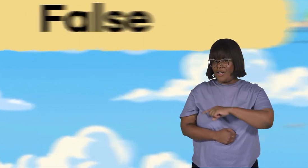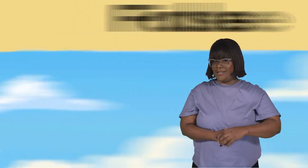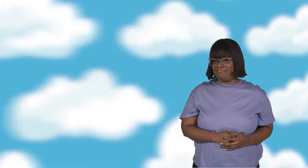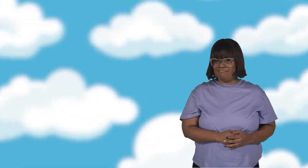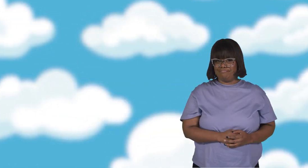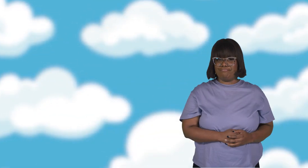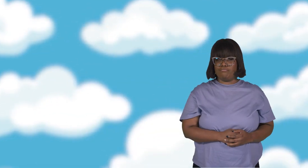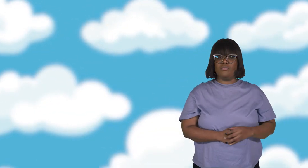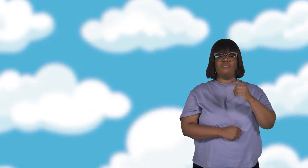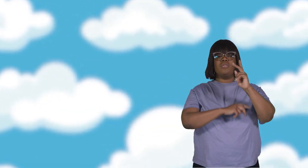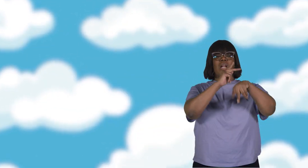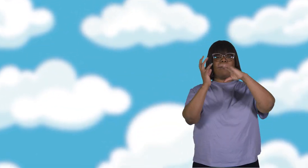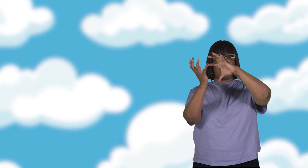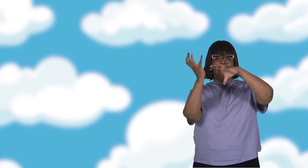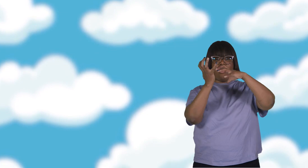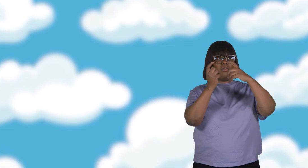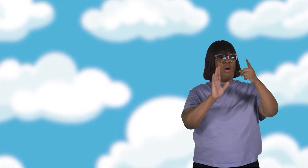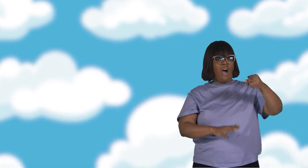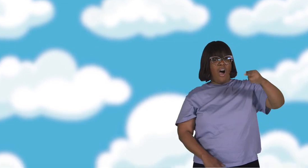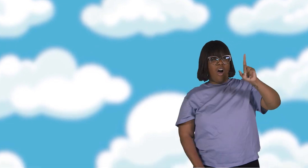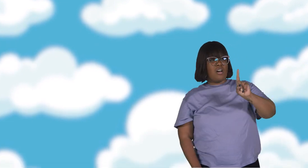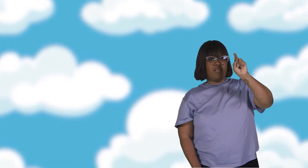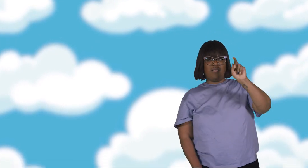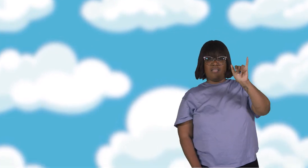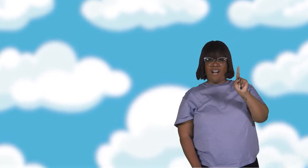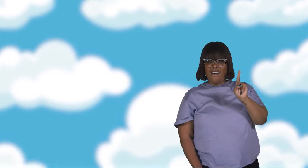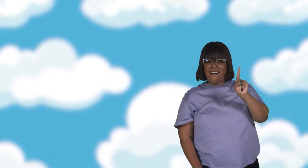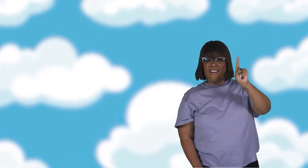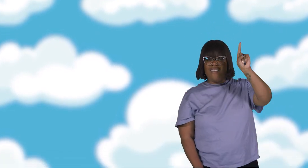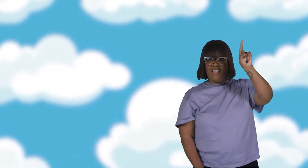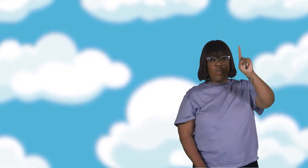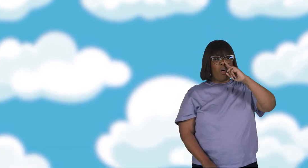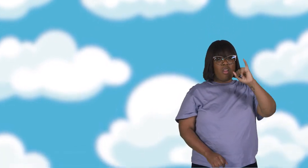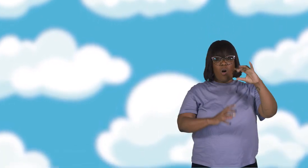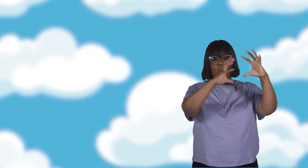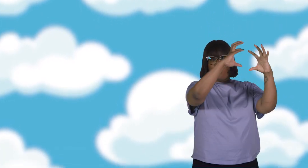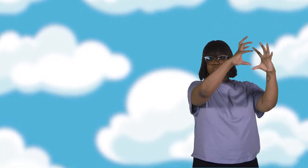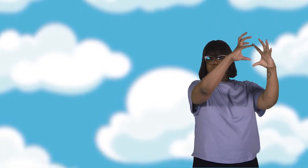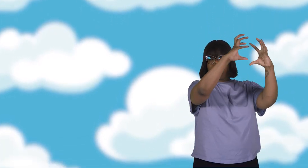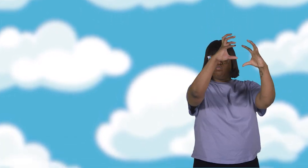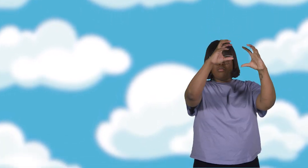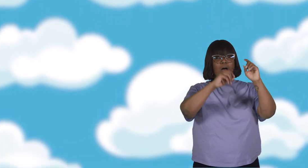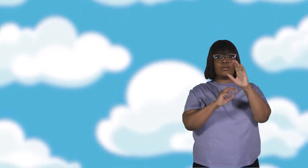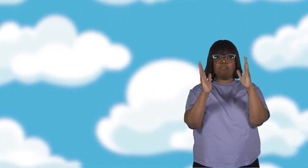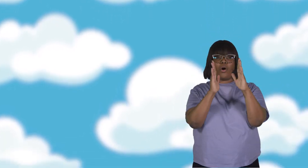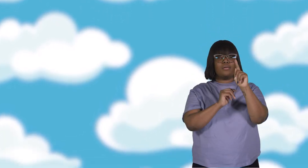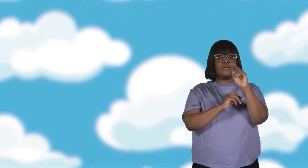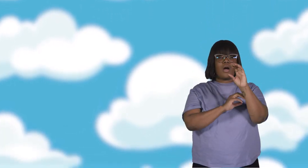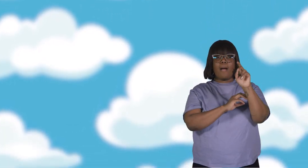What type of cloud occurs high in the sky and looks like a bunch of tiny cotton balls bunched together?